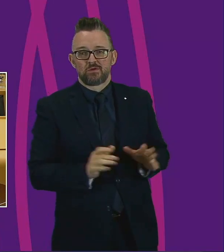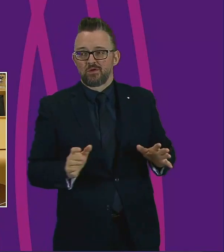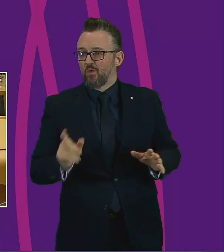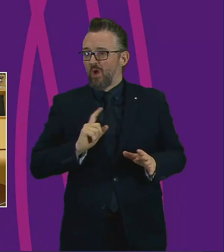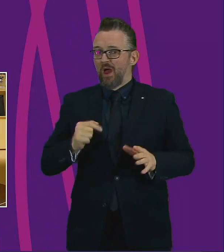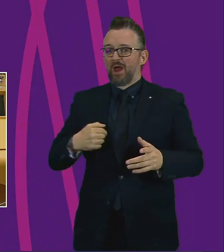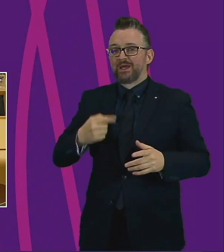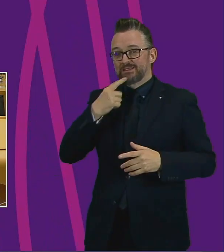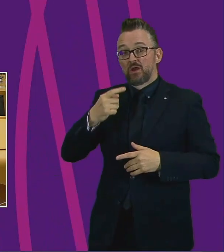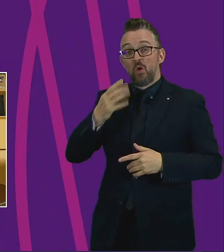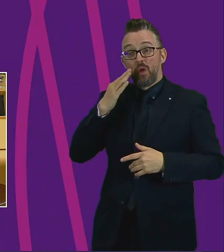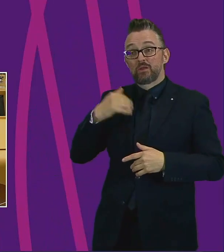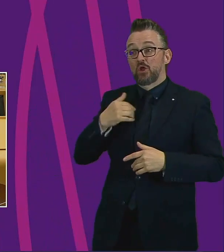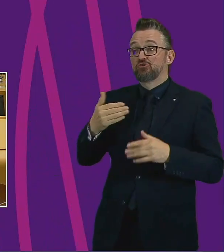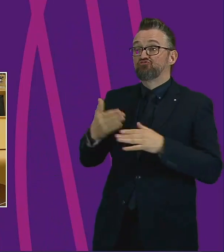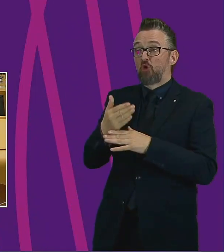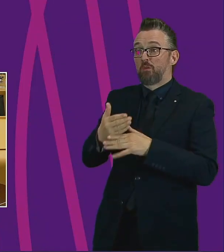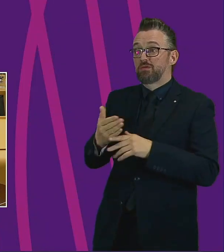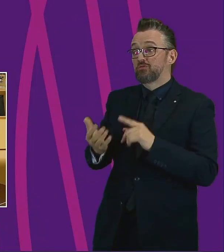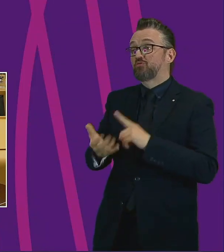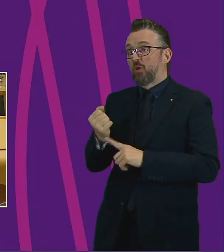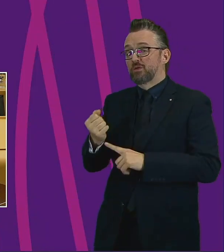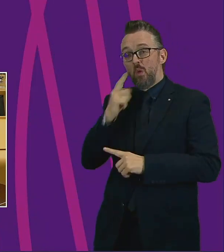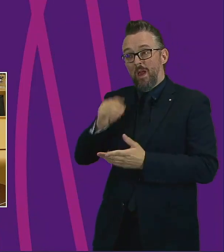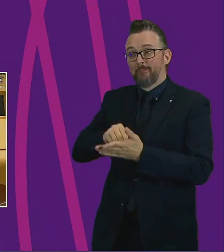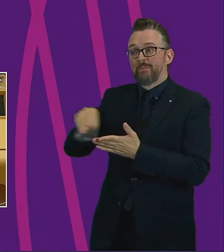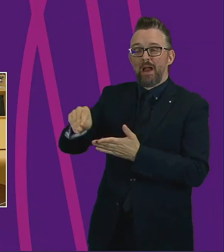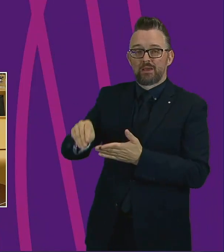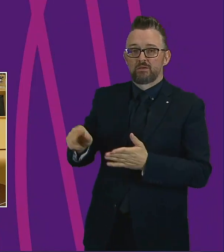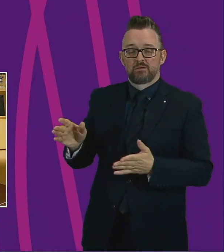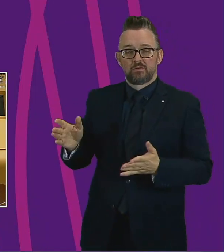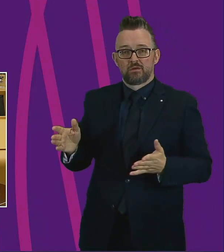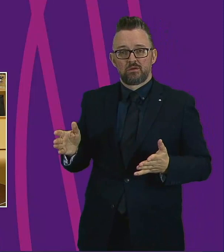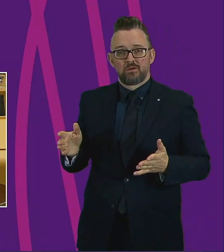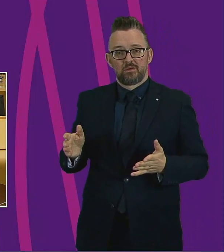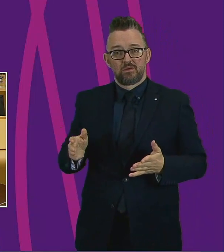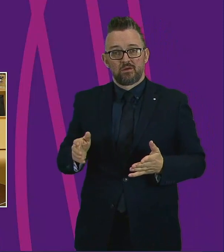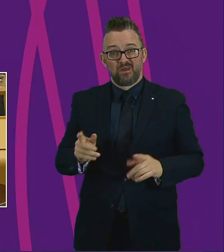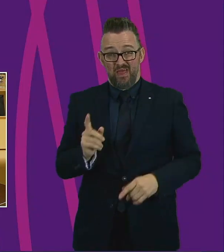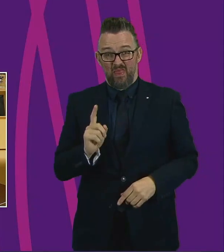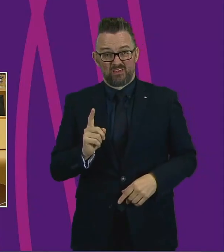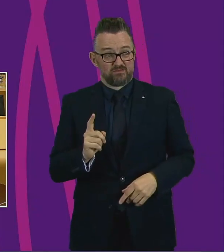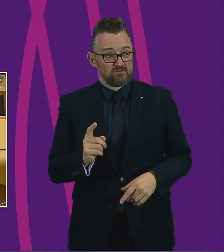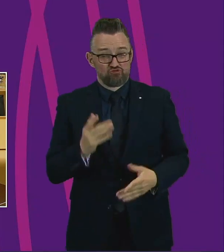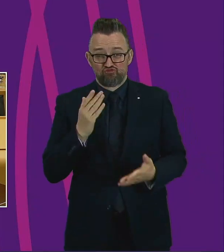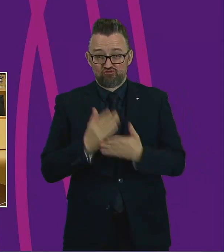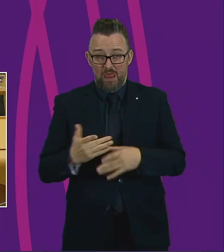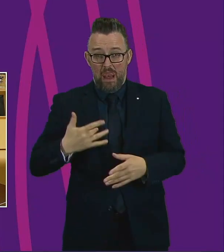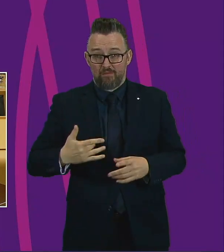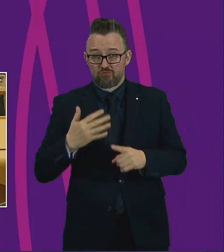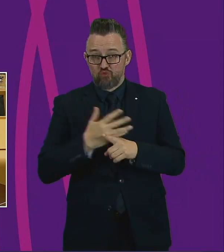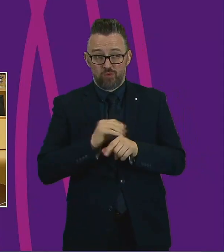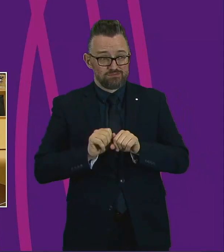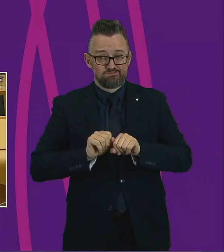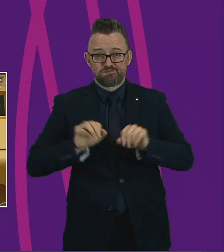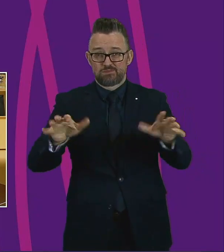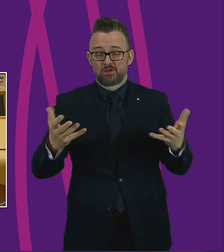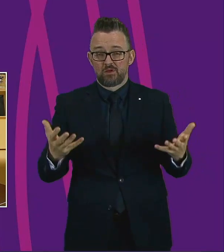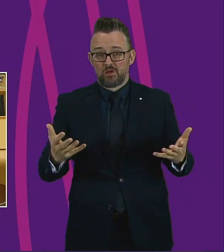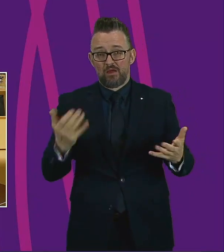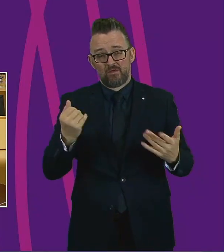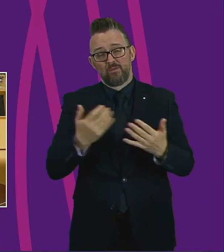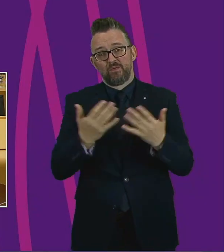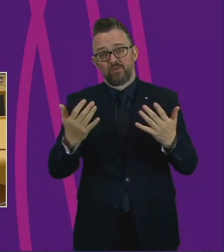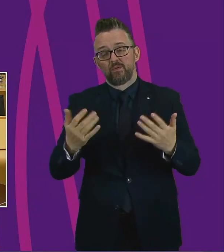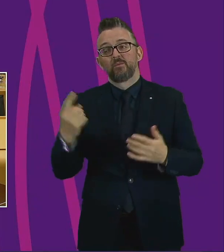he said, I'll pay it back when I get a job. He doesn't know when that's going to be. These are the real stories out there right now, and there's thousands of them.